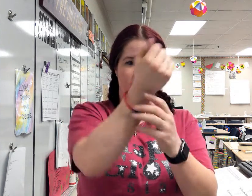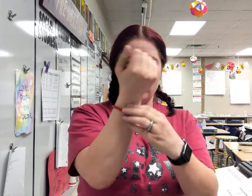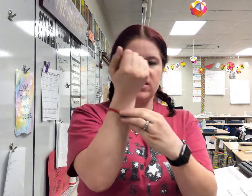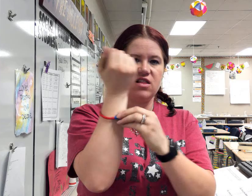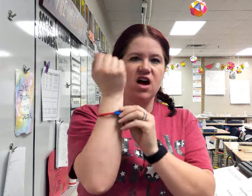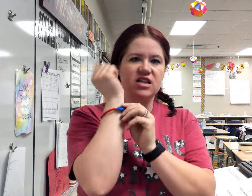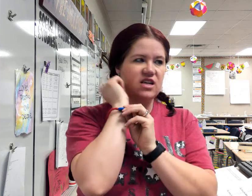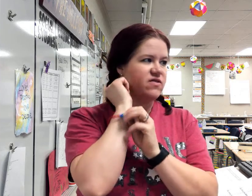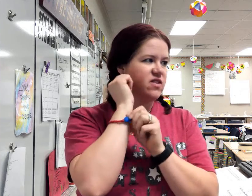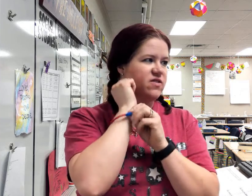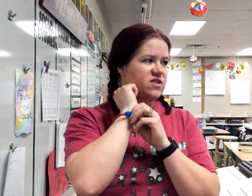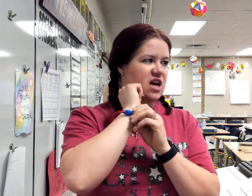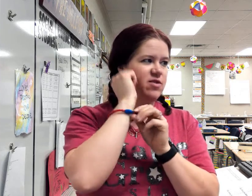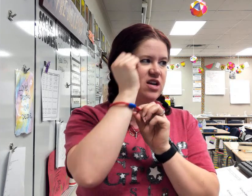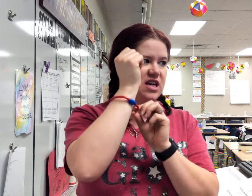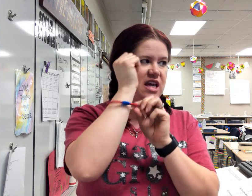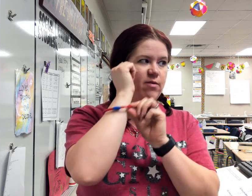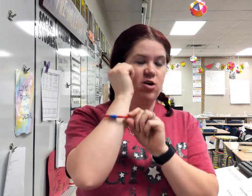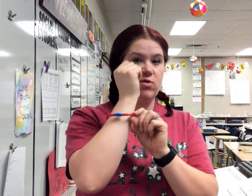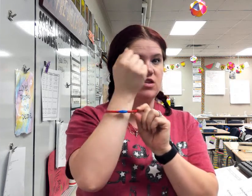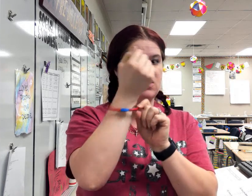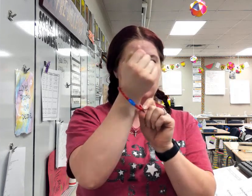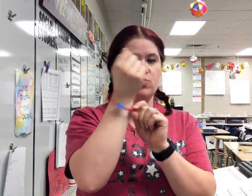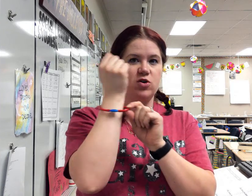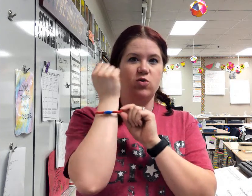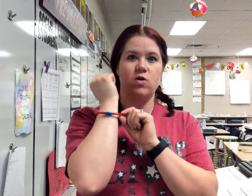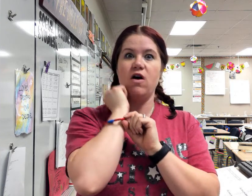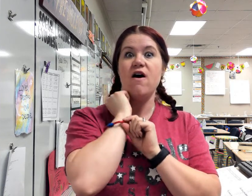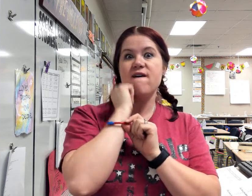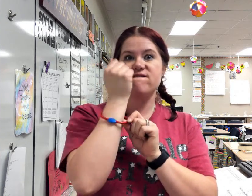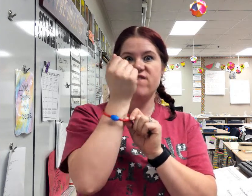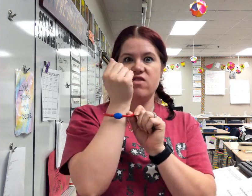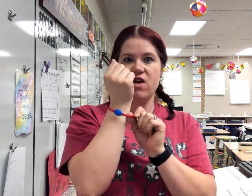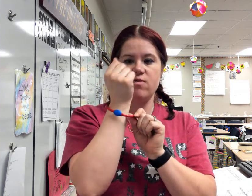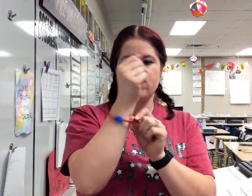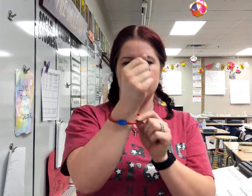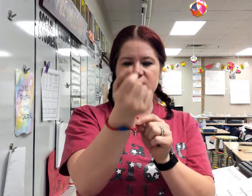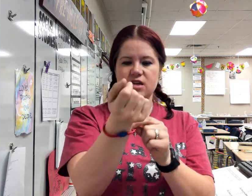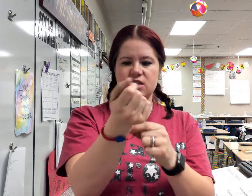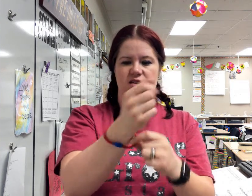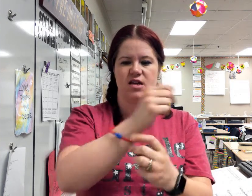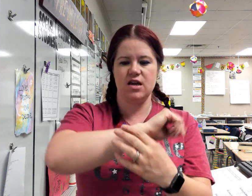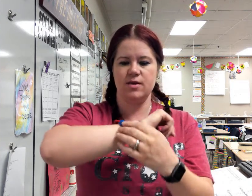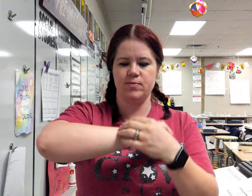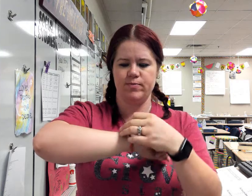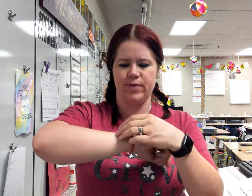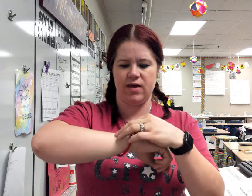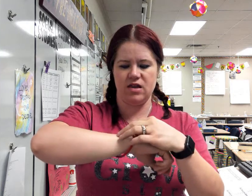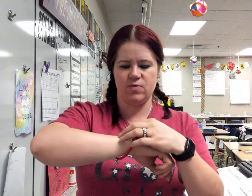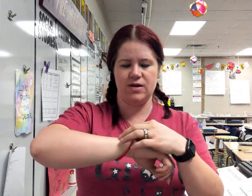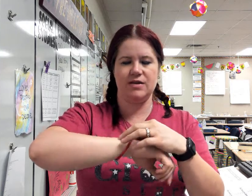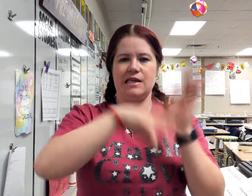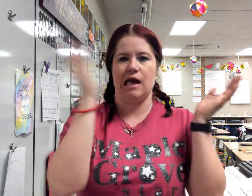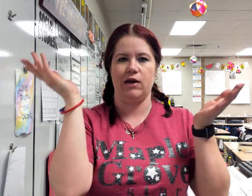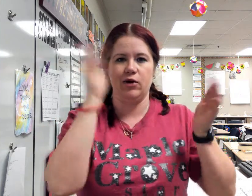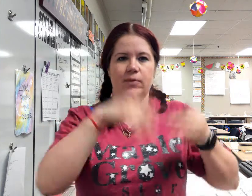already logged in for the first time, your kid came home with this super cool Fun Run bracelet thing? Balance bracelet? I don't know.